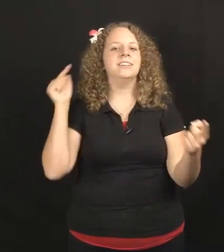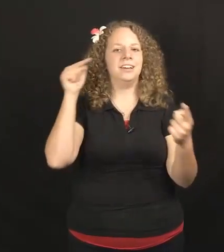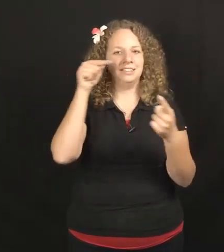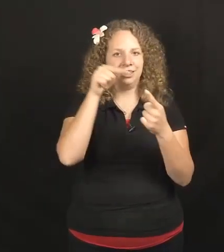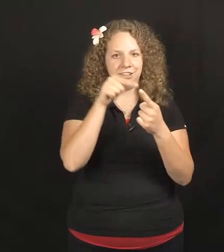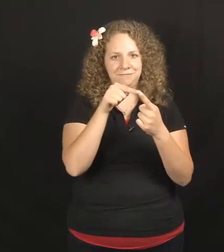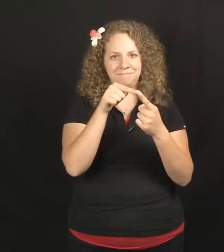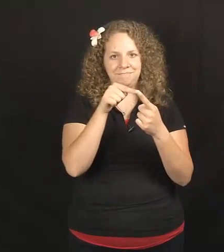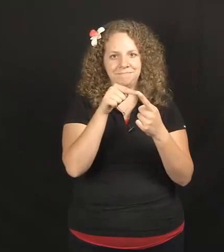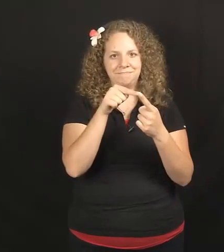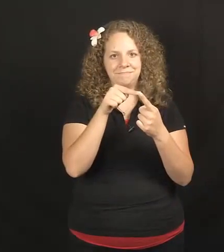Until